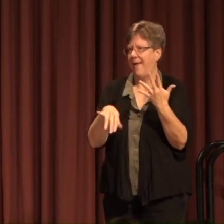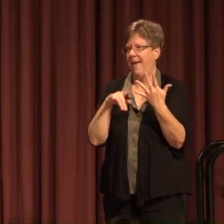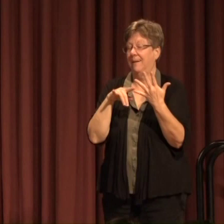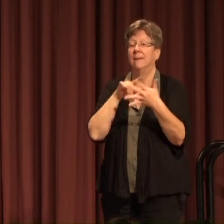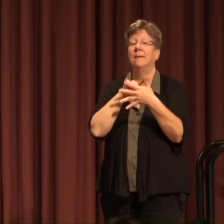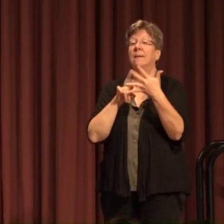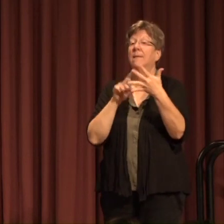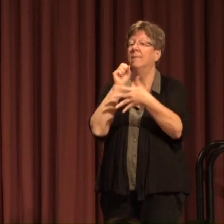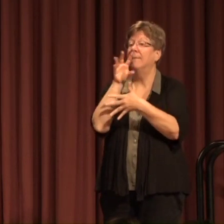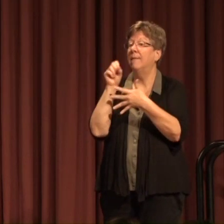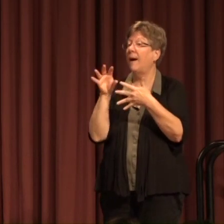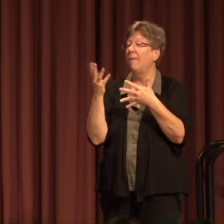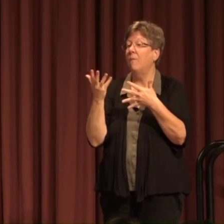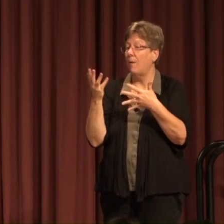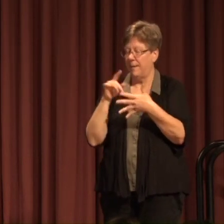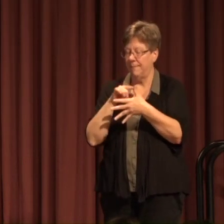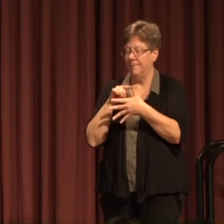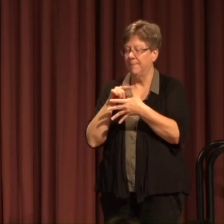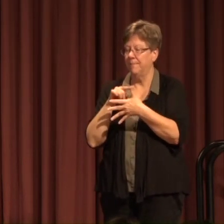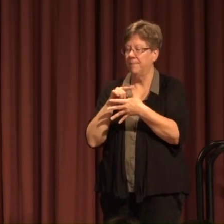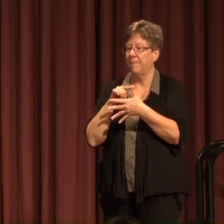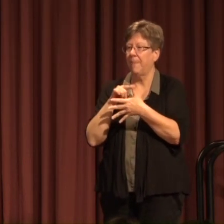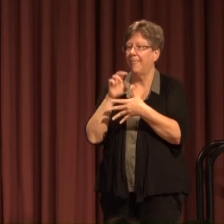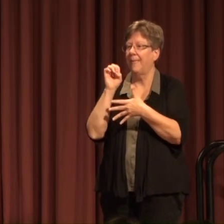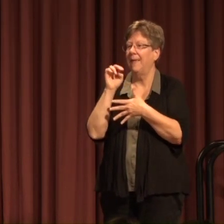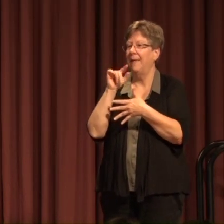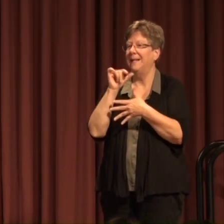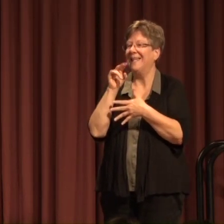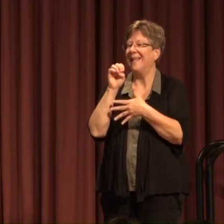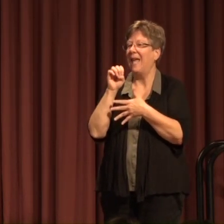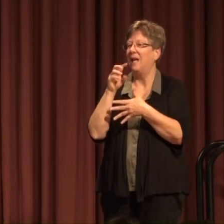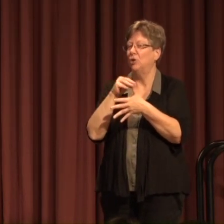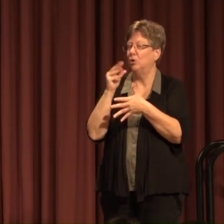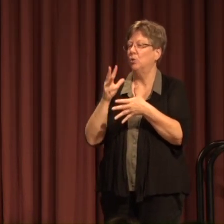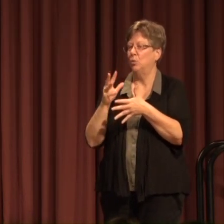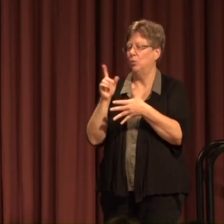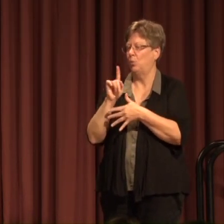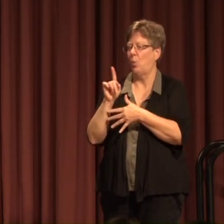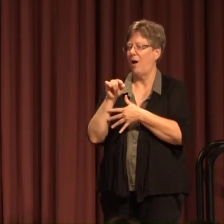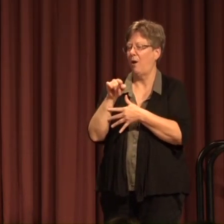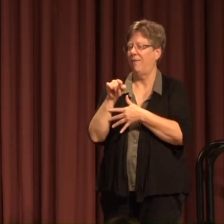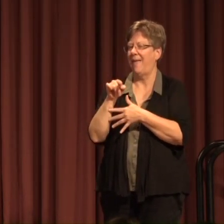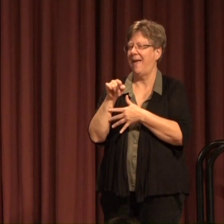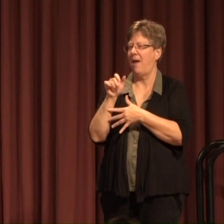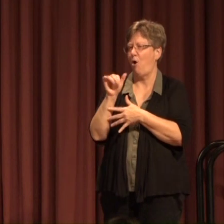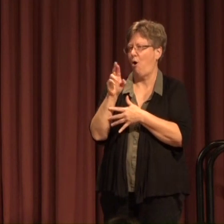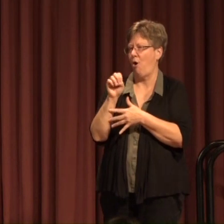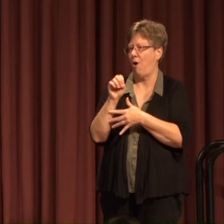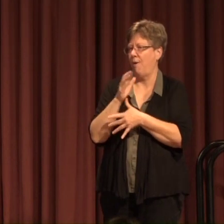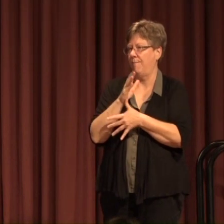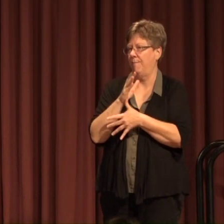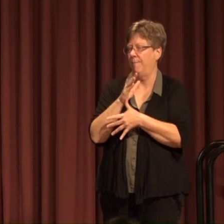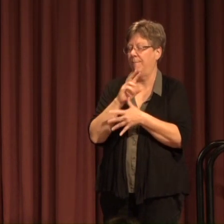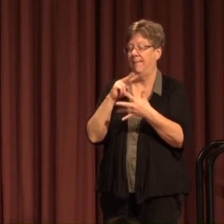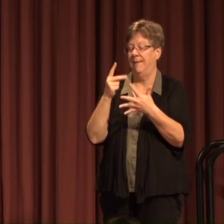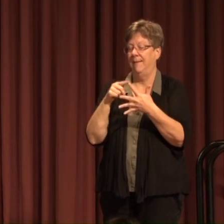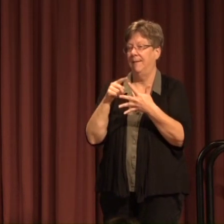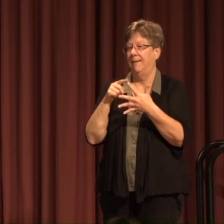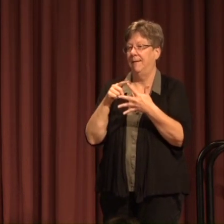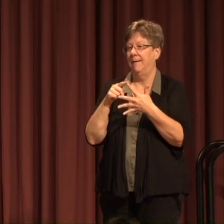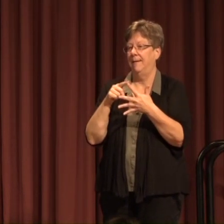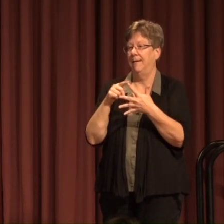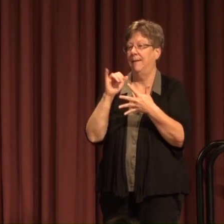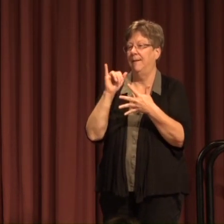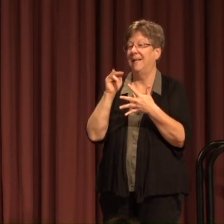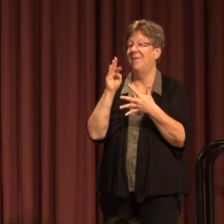five strategic opportunities Are engage students Where they are The second one is